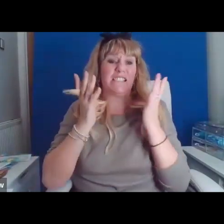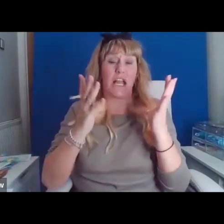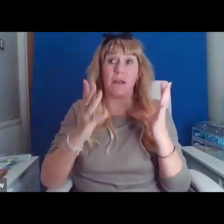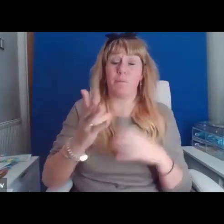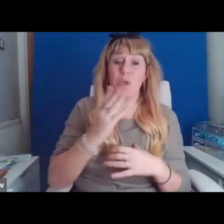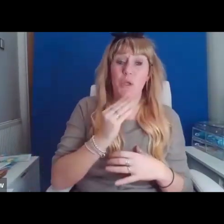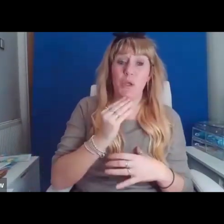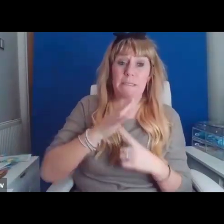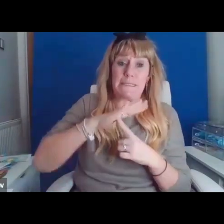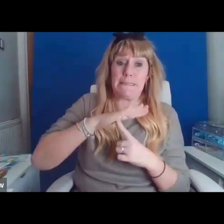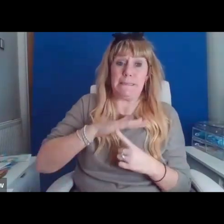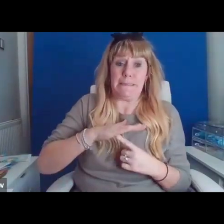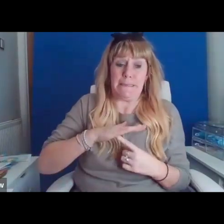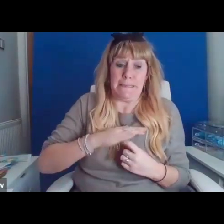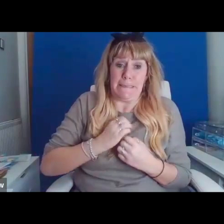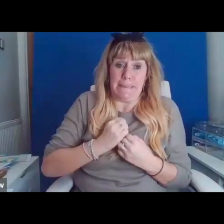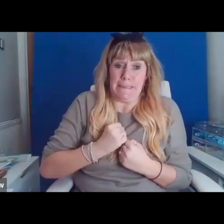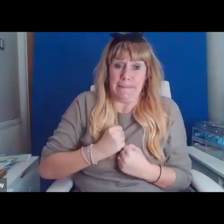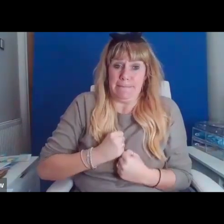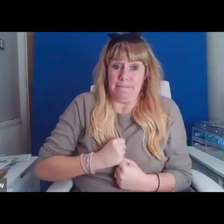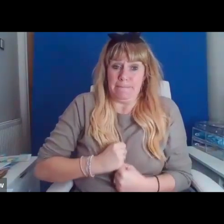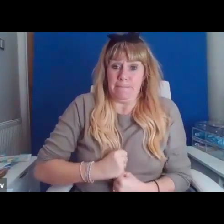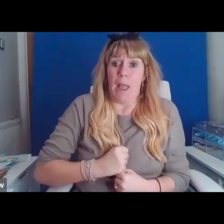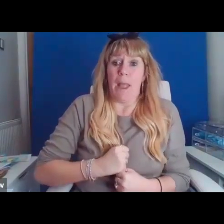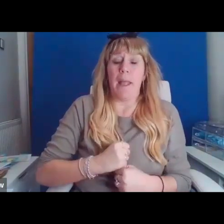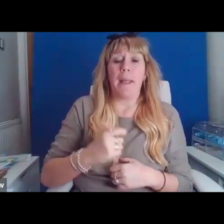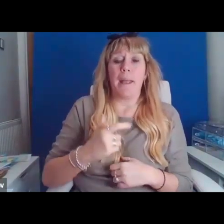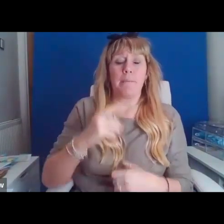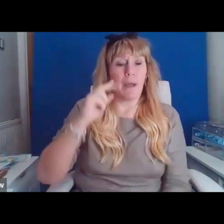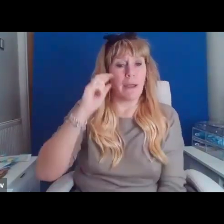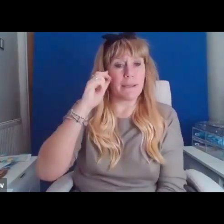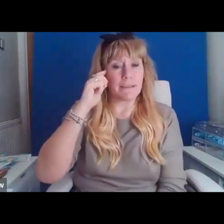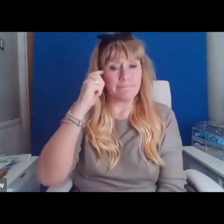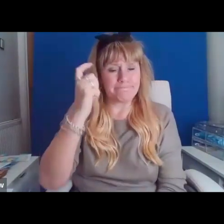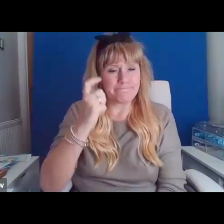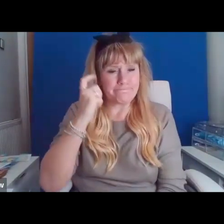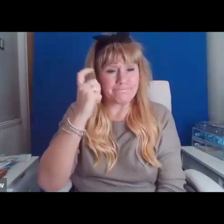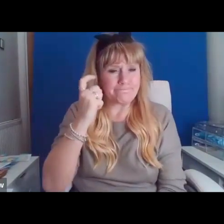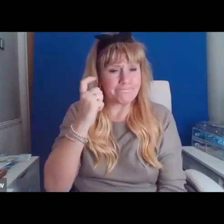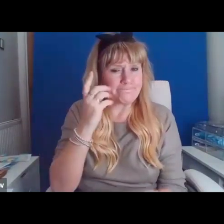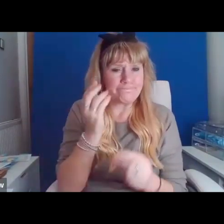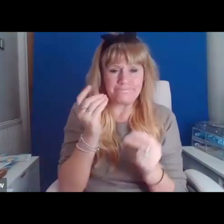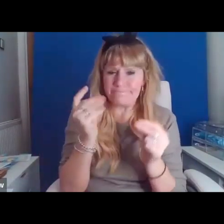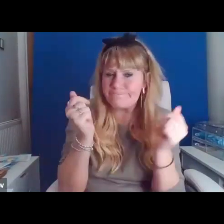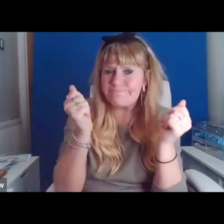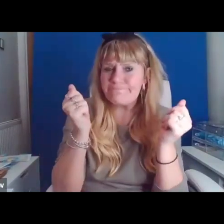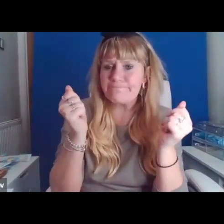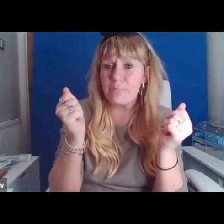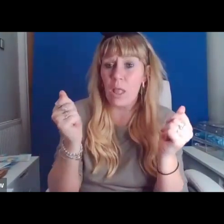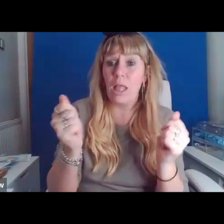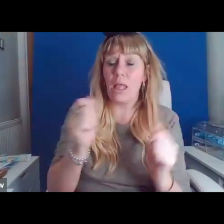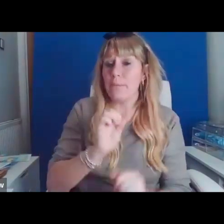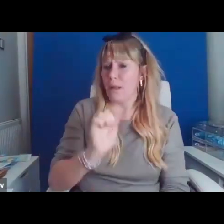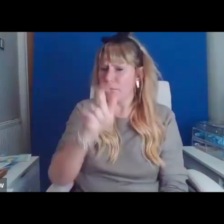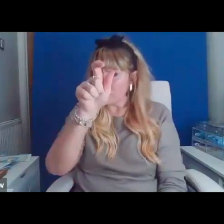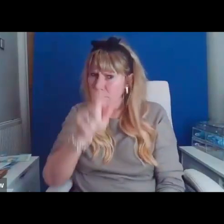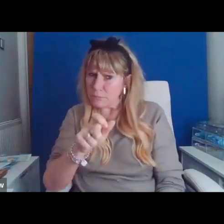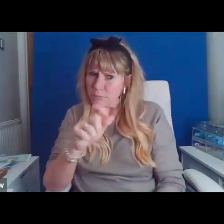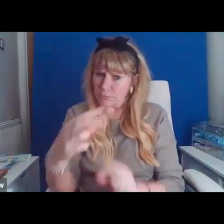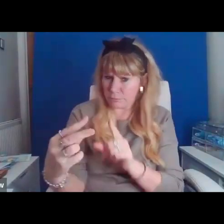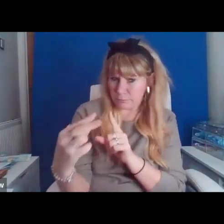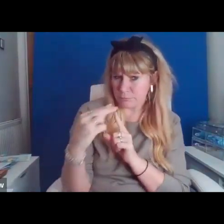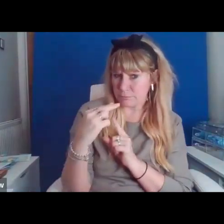is slick. I barely even notice it, but someone else's analogous experience